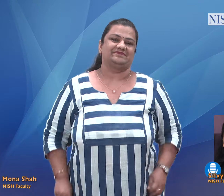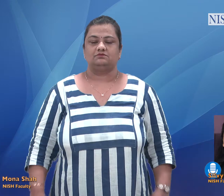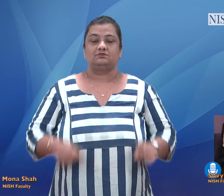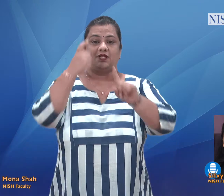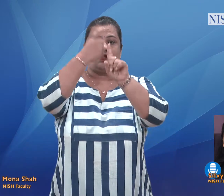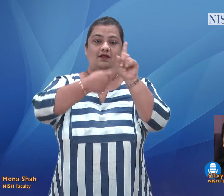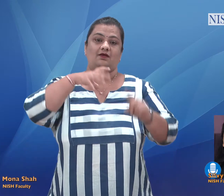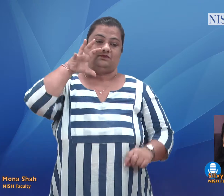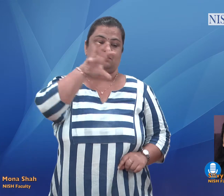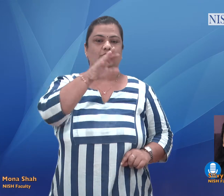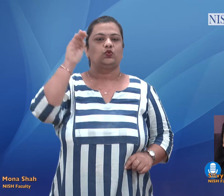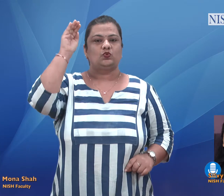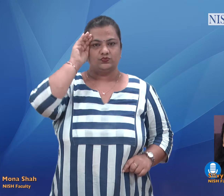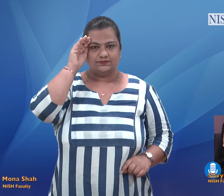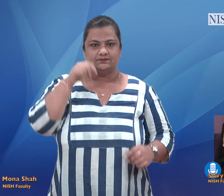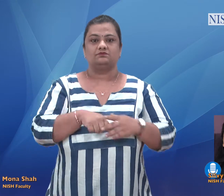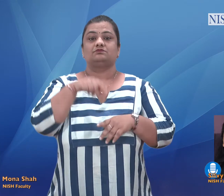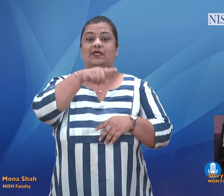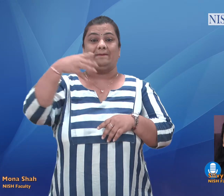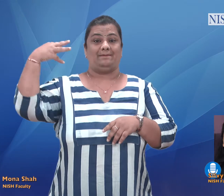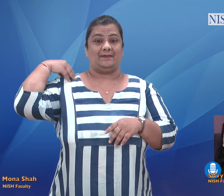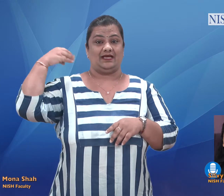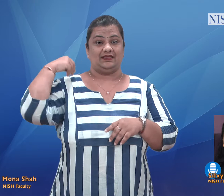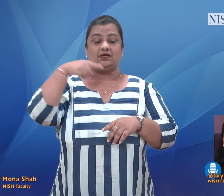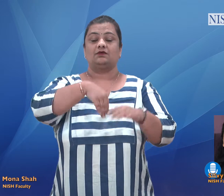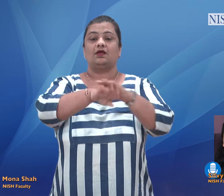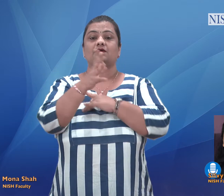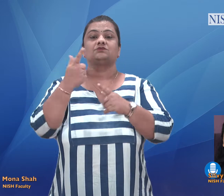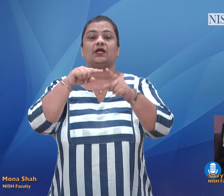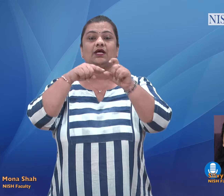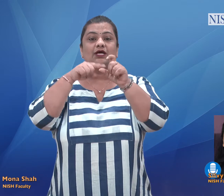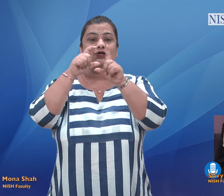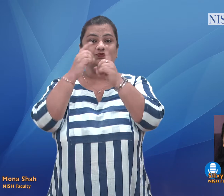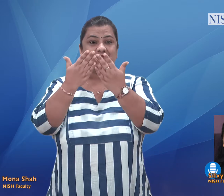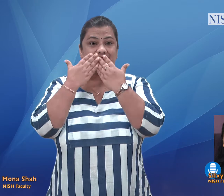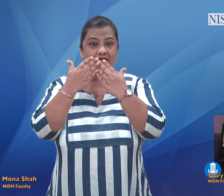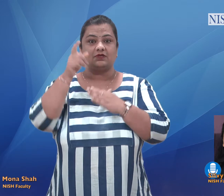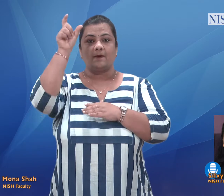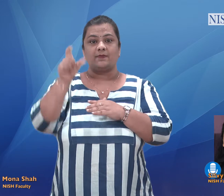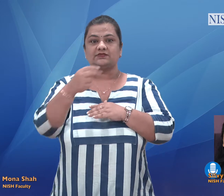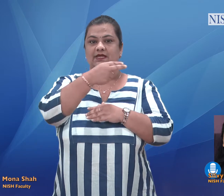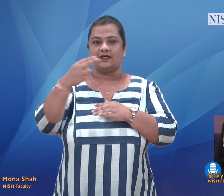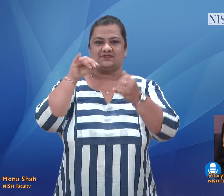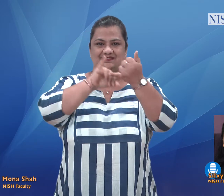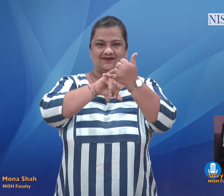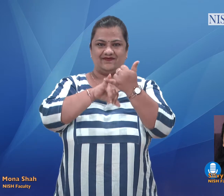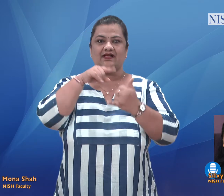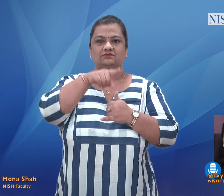Over to Regional News Minister for General Education V. Shivankutti has announced that 9,000